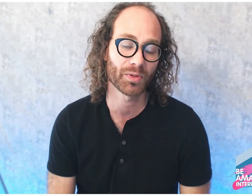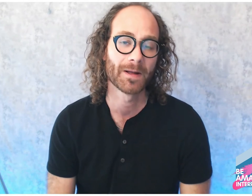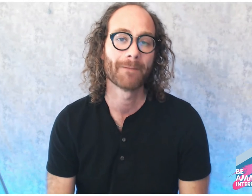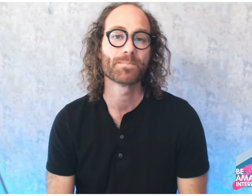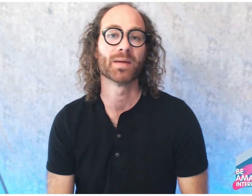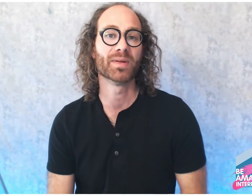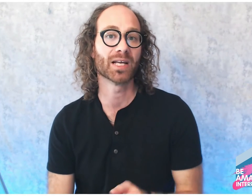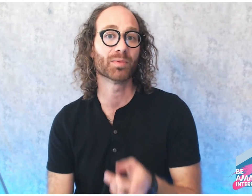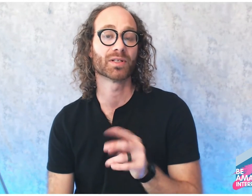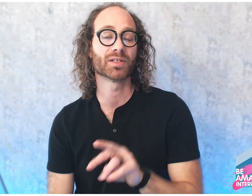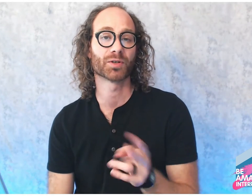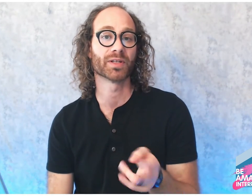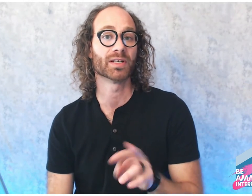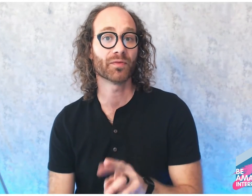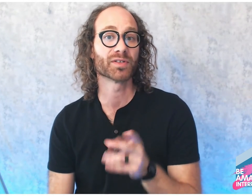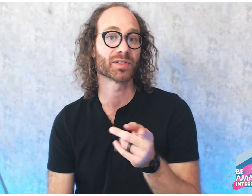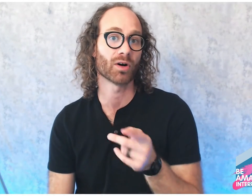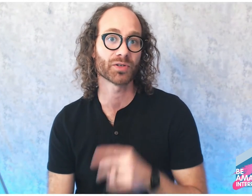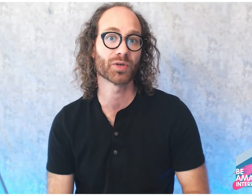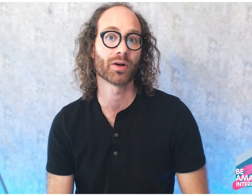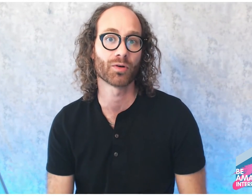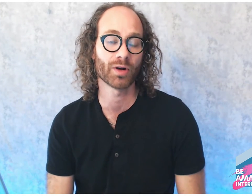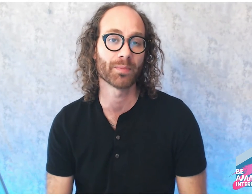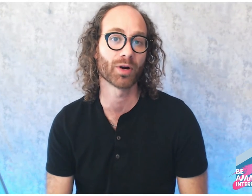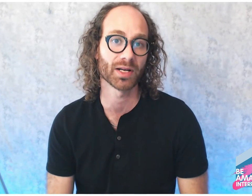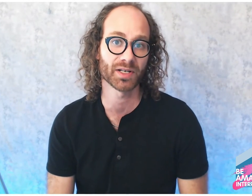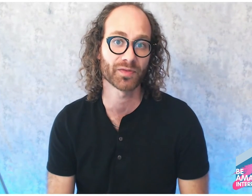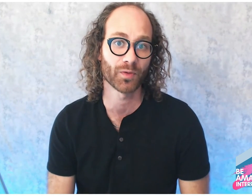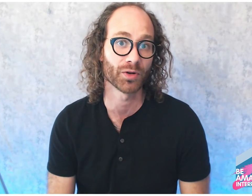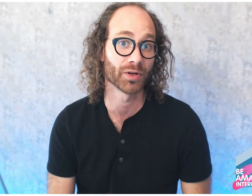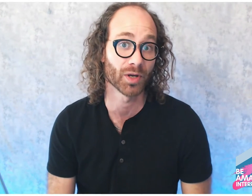And being able to discern the difference is also a great process for you to go through.